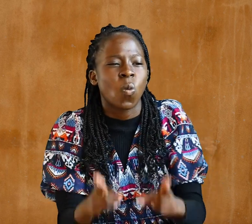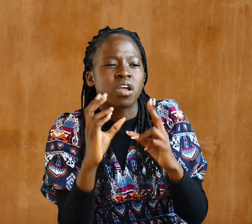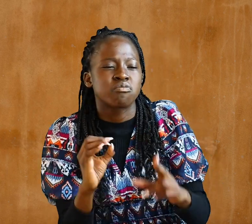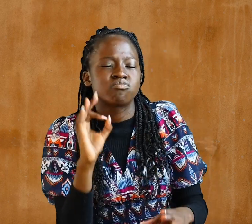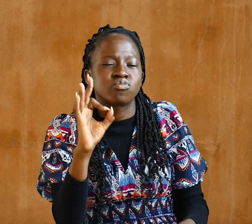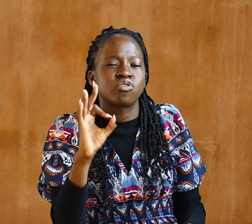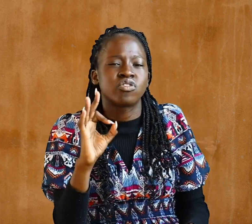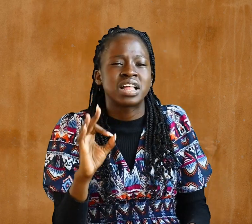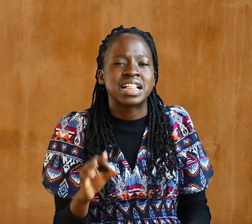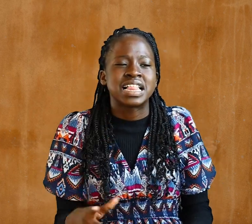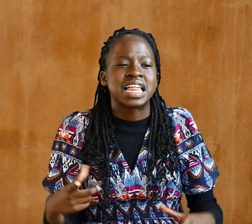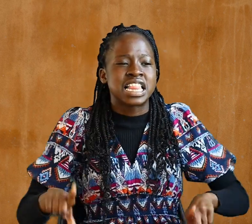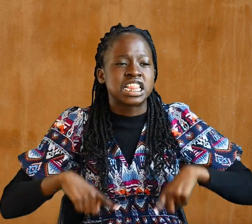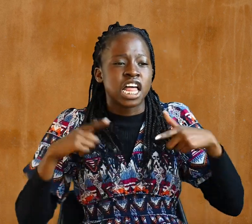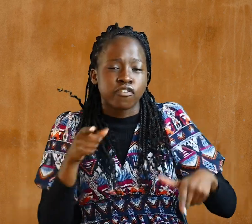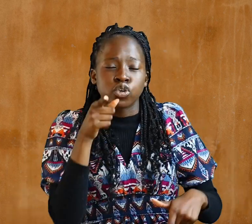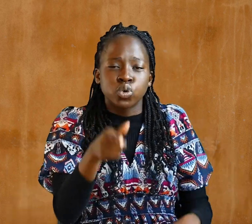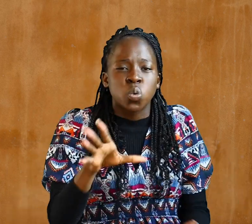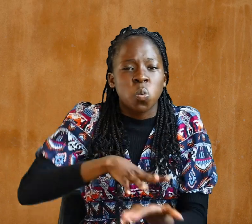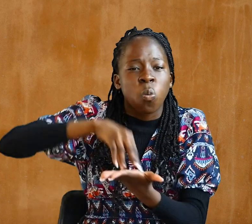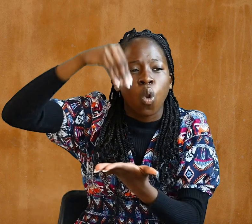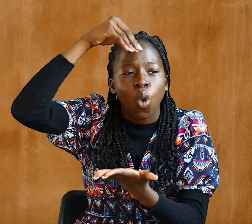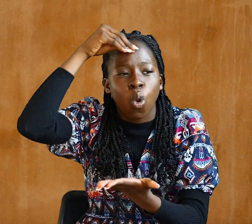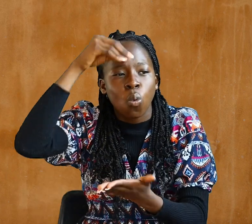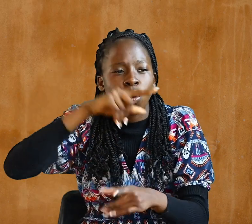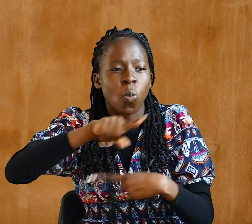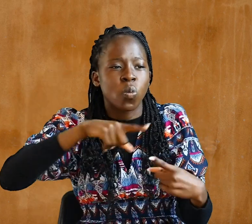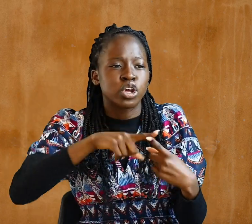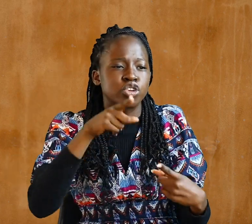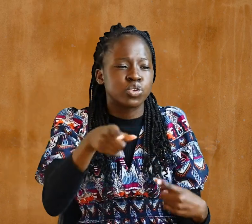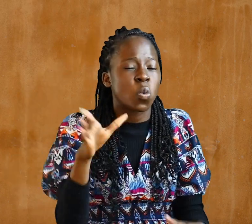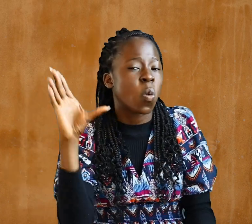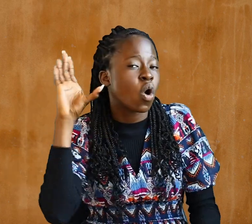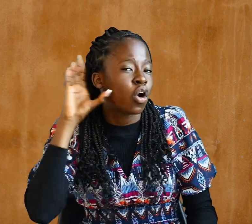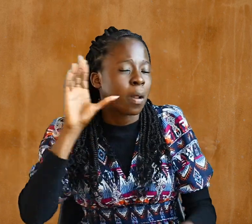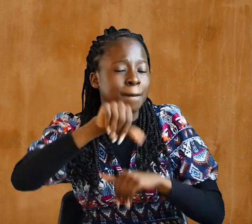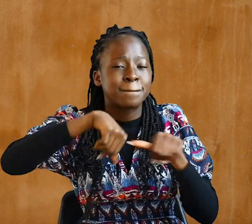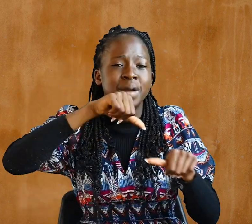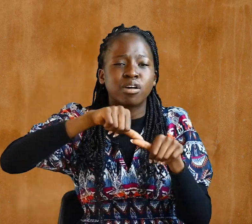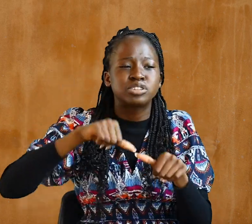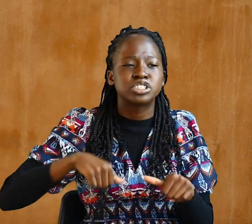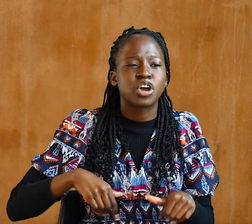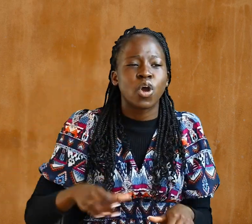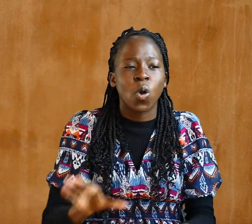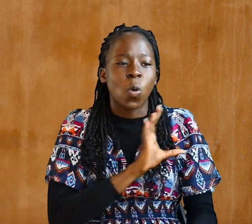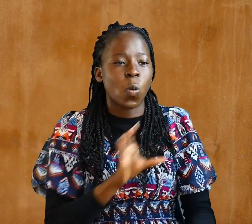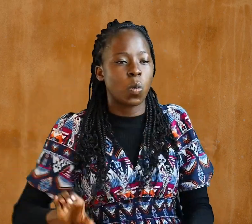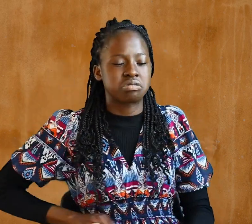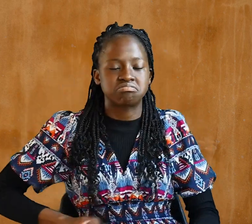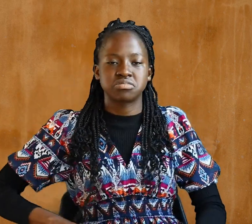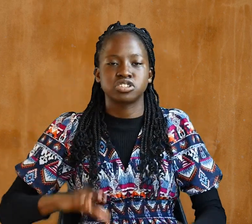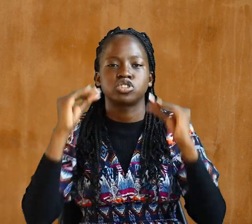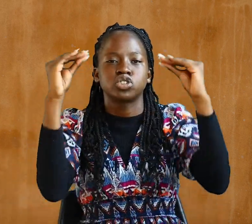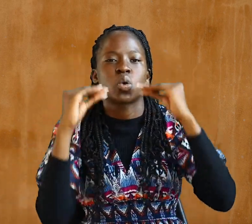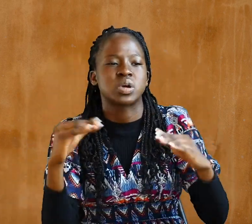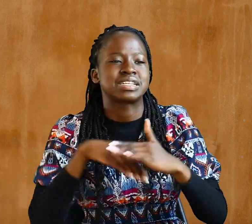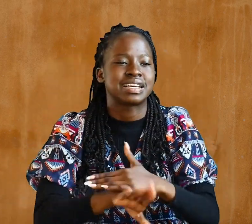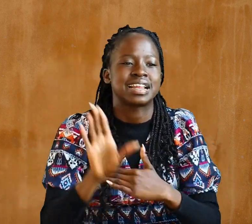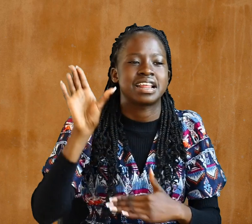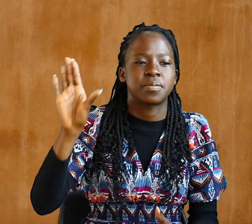of life you learned When you heard about Christ And were taught in him In accordance with